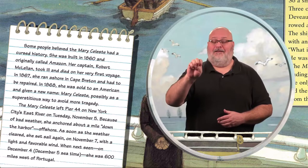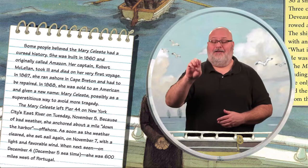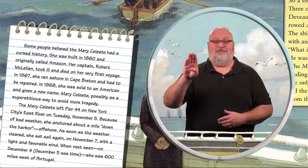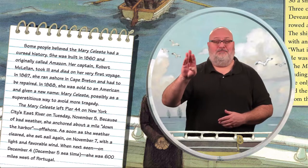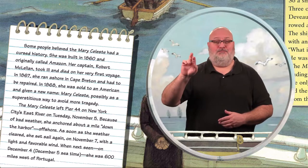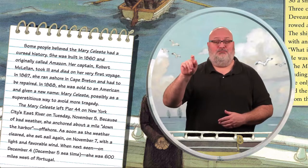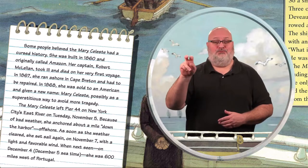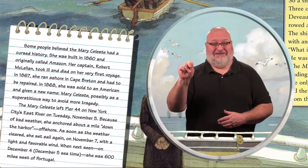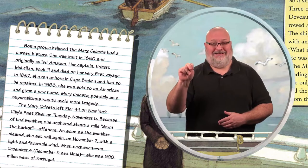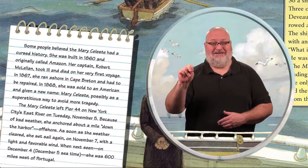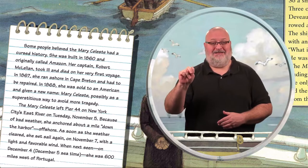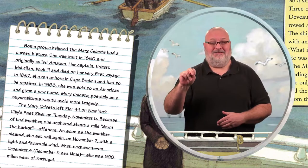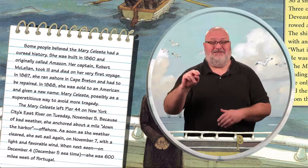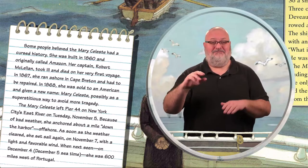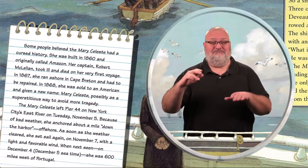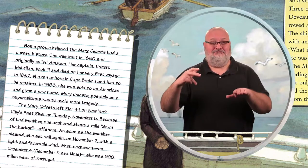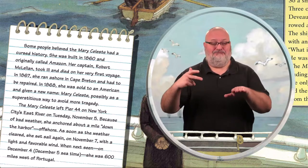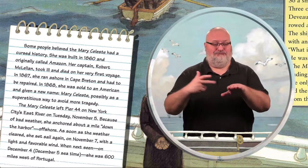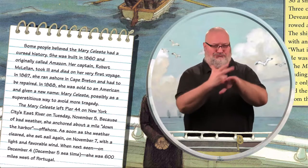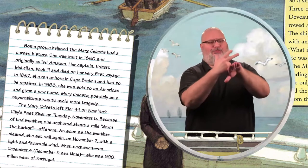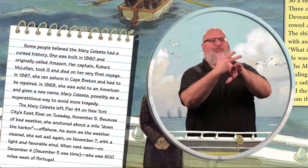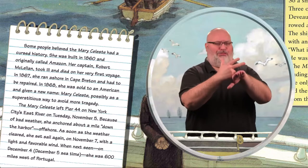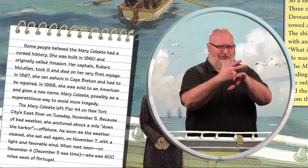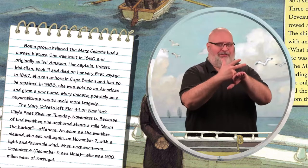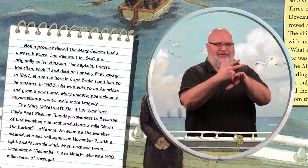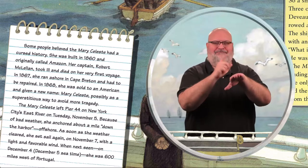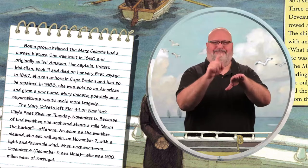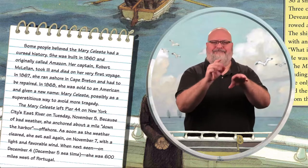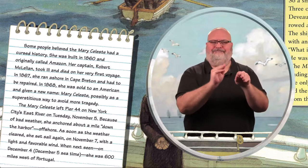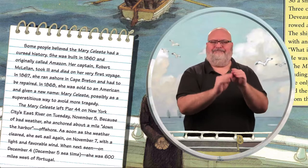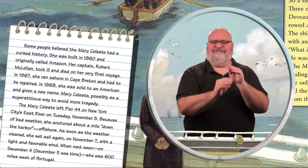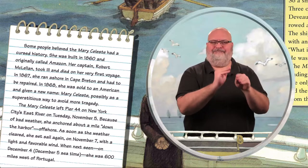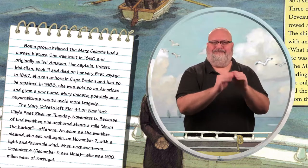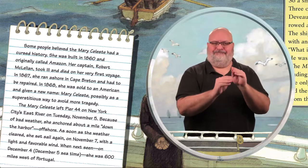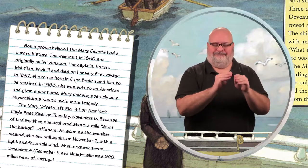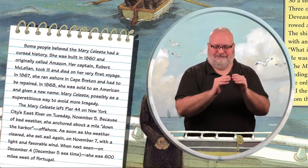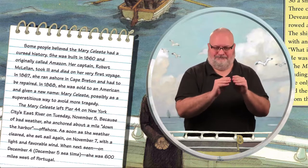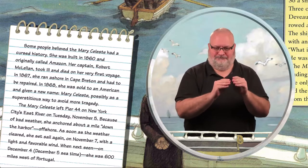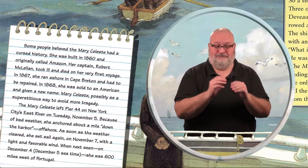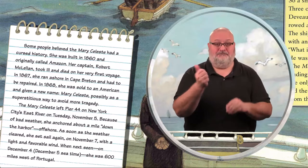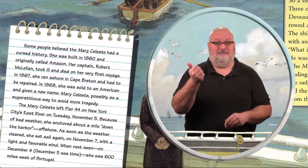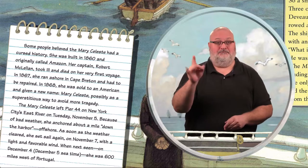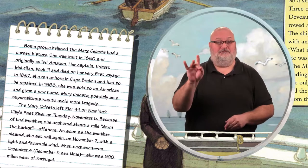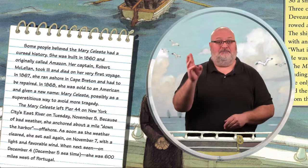In 1867, she ran ashore in Cape Brayden and had to be repaired.